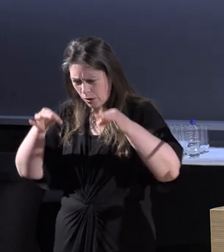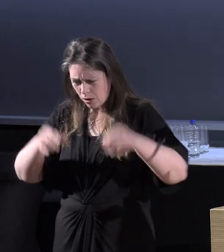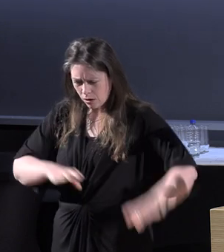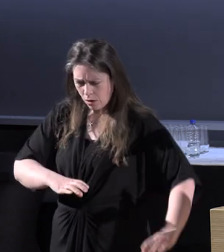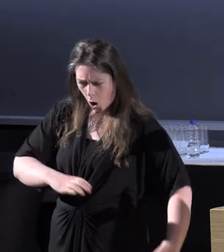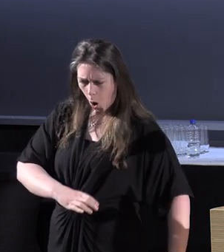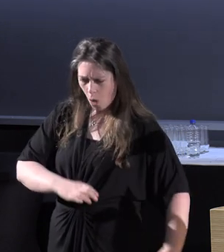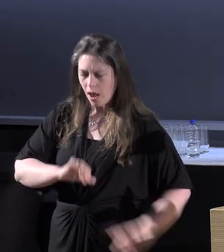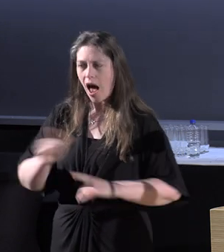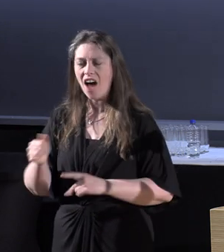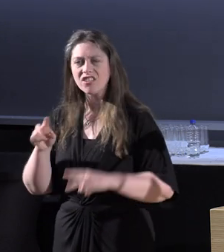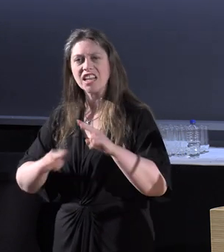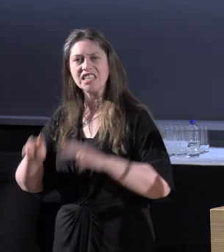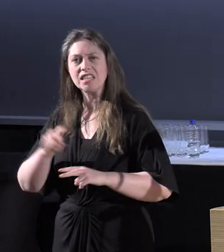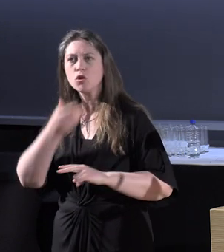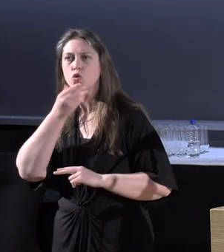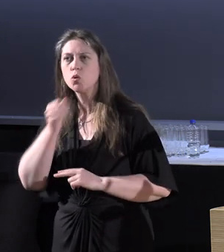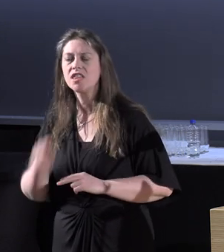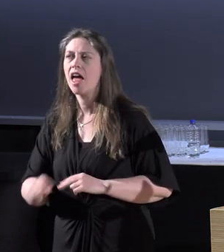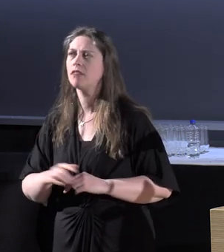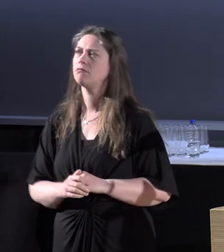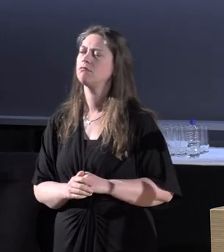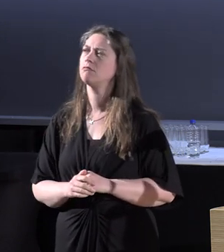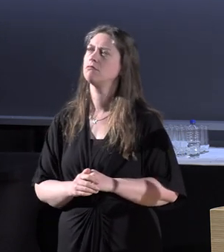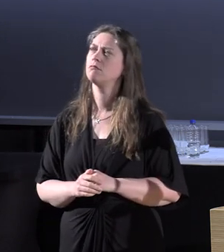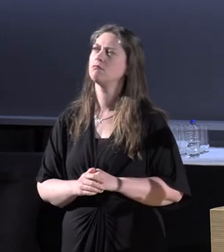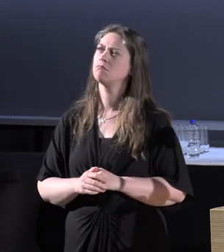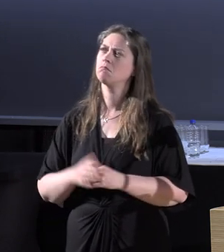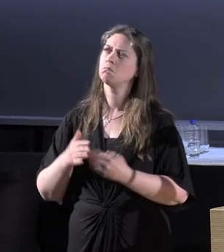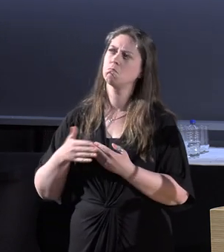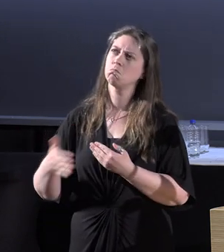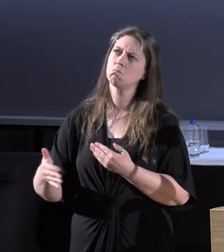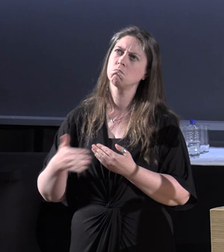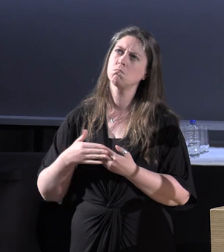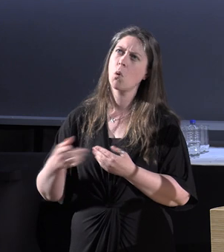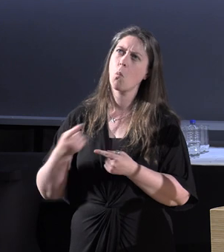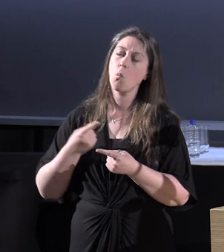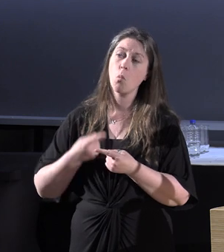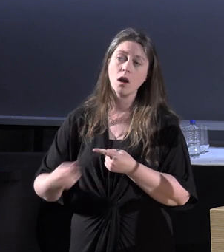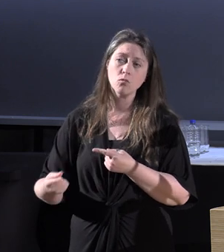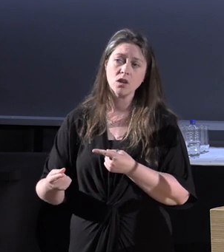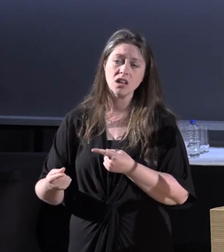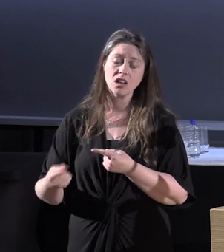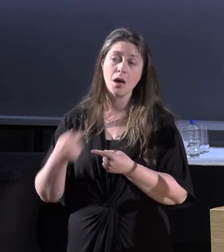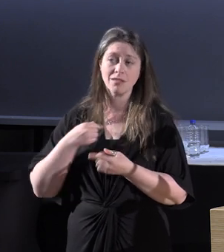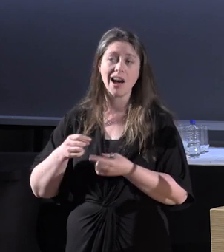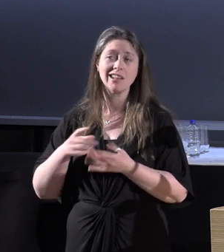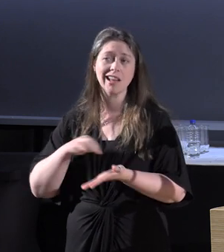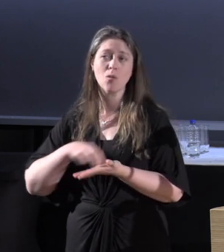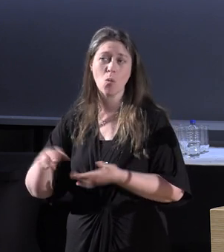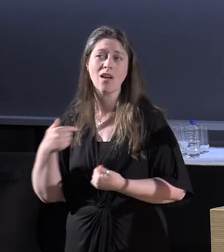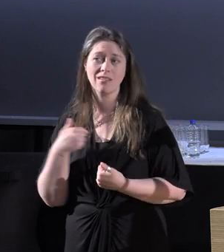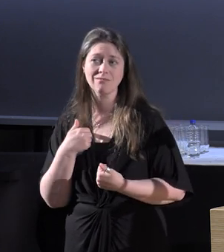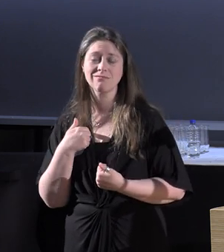the assessment. Within a week or so, I was walking.